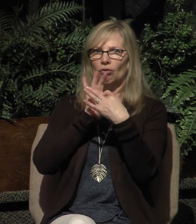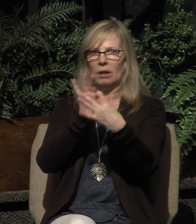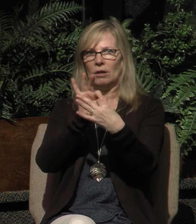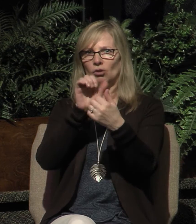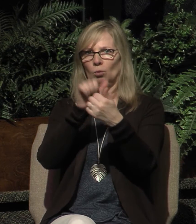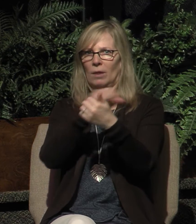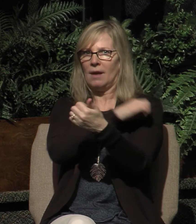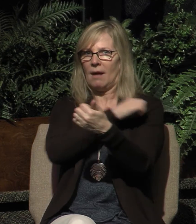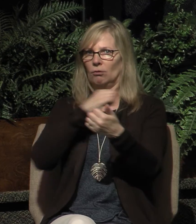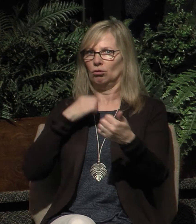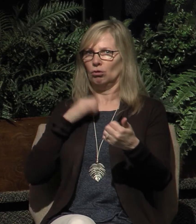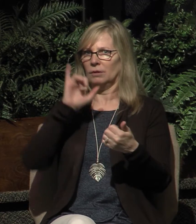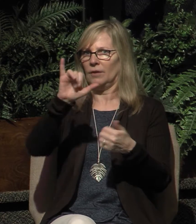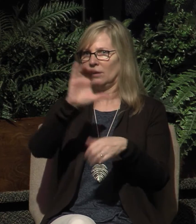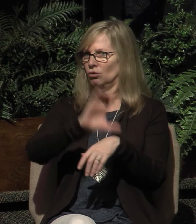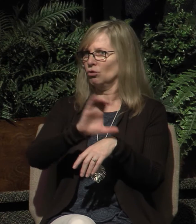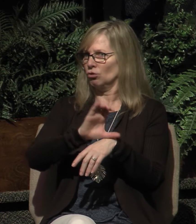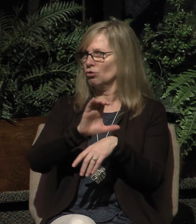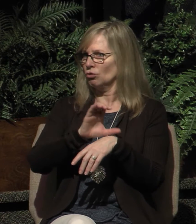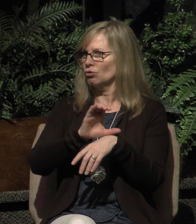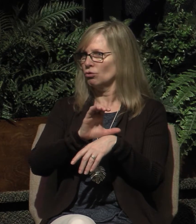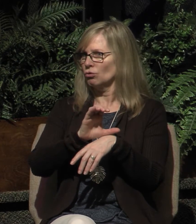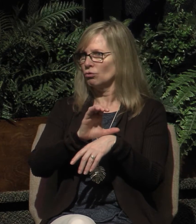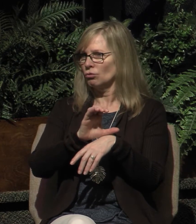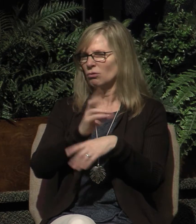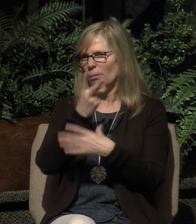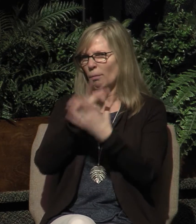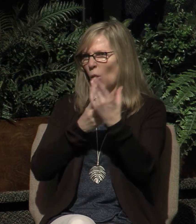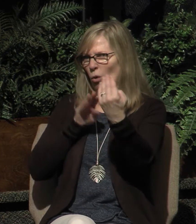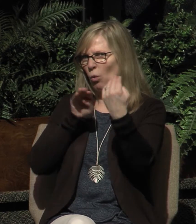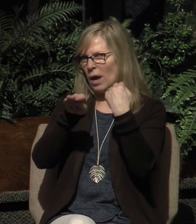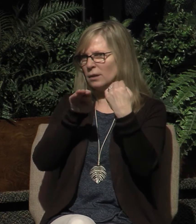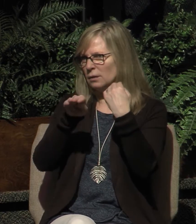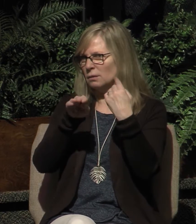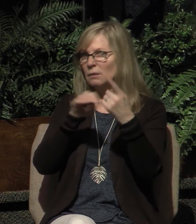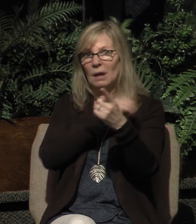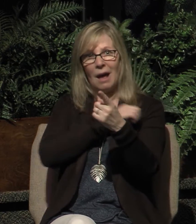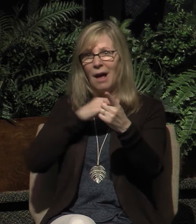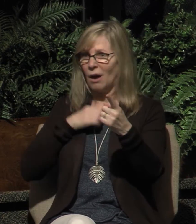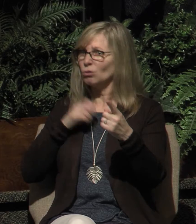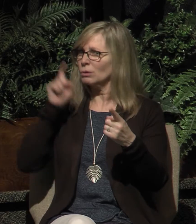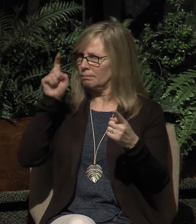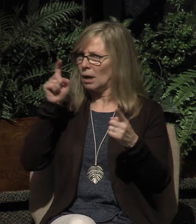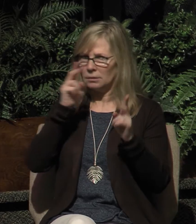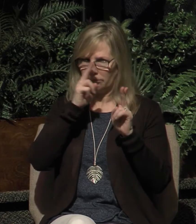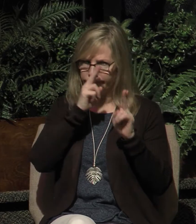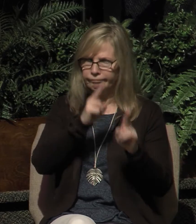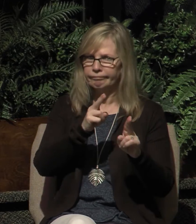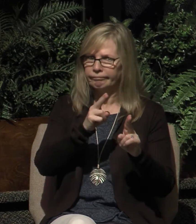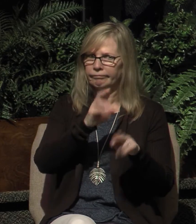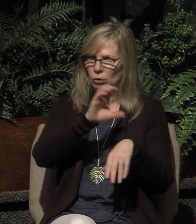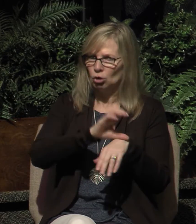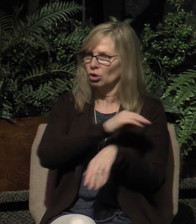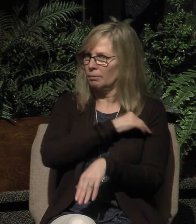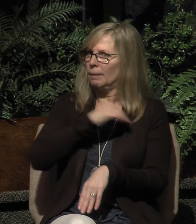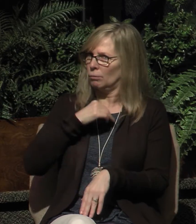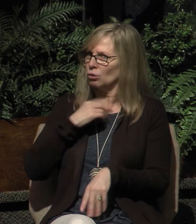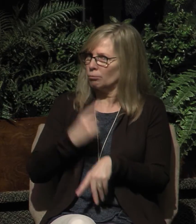church. This is a two-way street. The elders are to treat church members properly, and the members are to